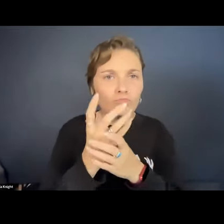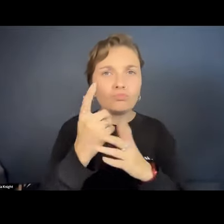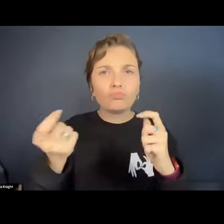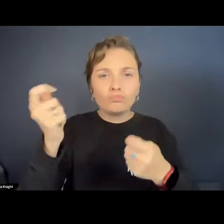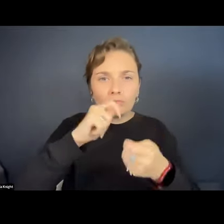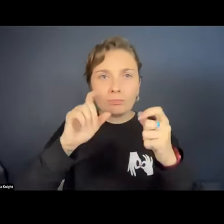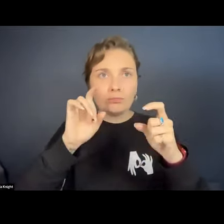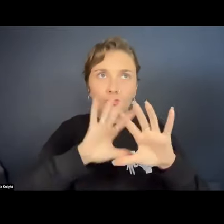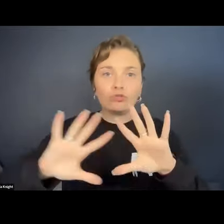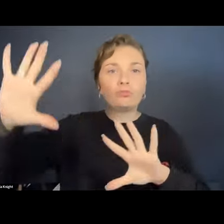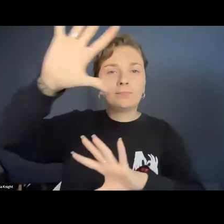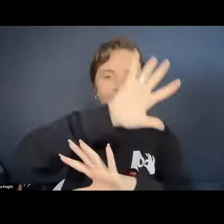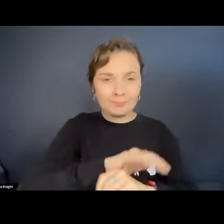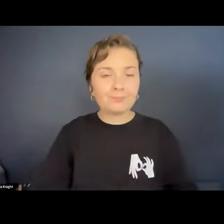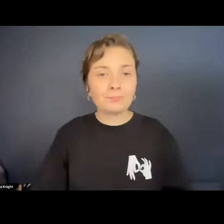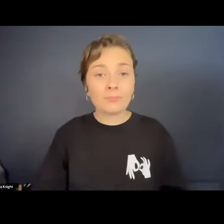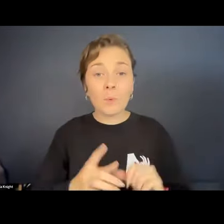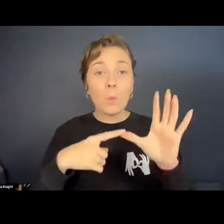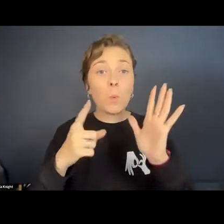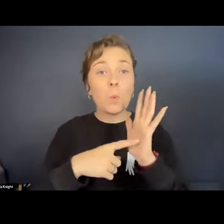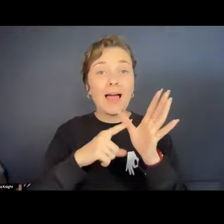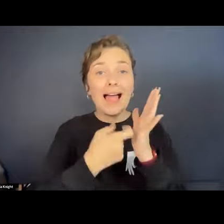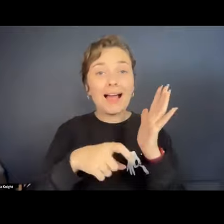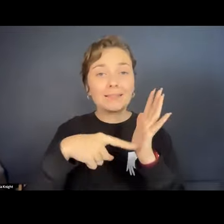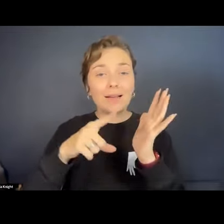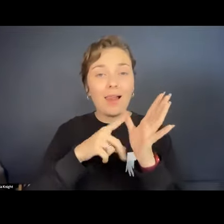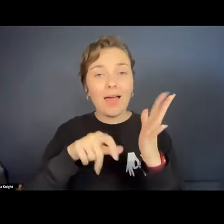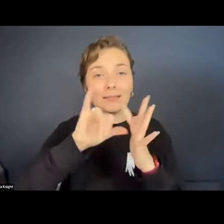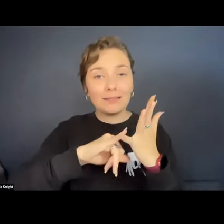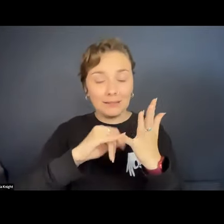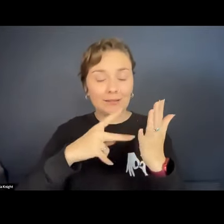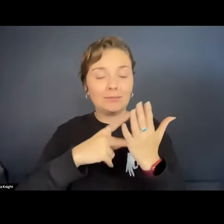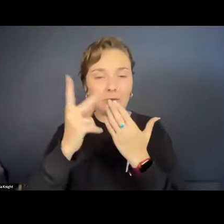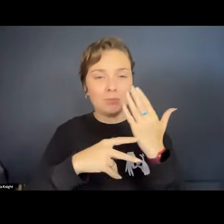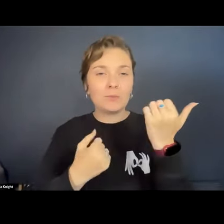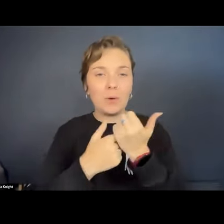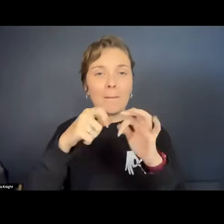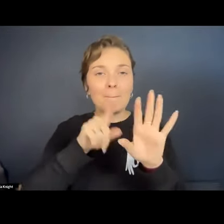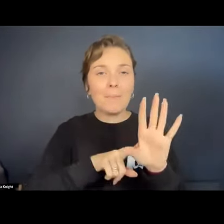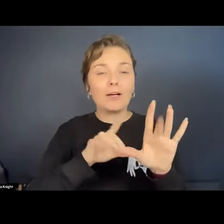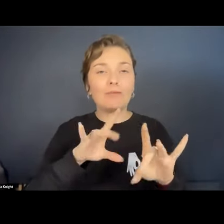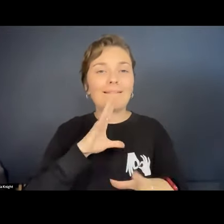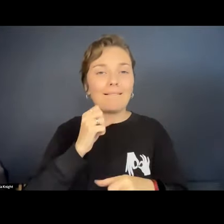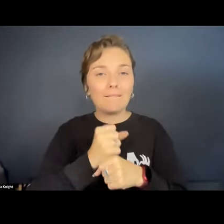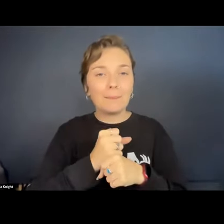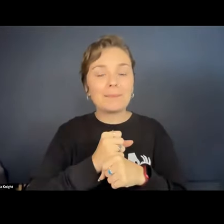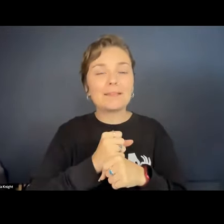across the nation. And all of the Outlands programming is supported by the Australian Government's Regional Arts Fund.